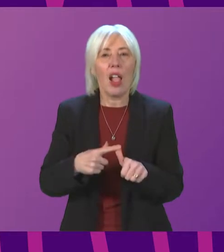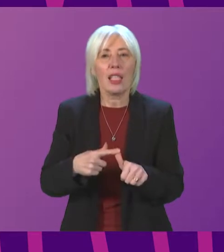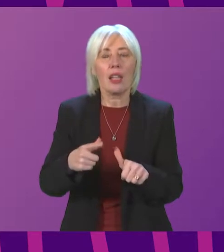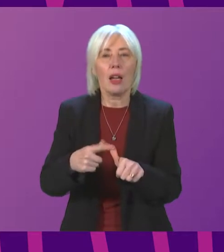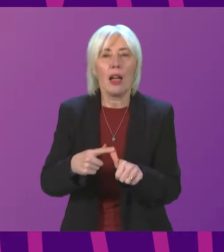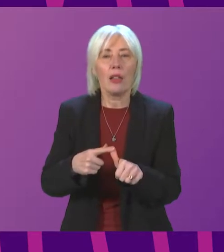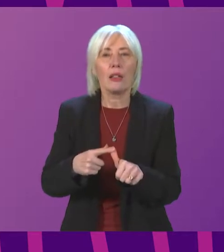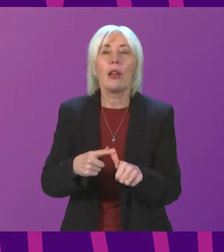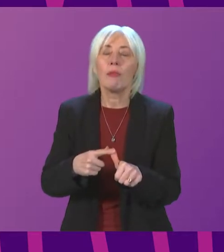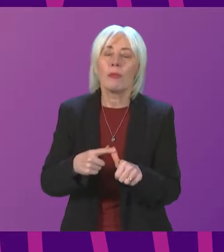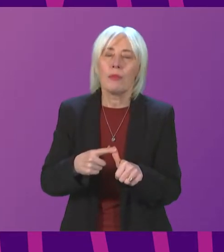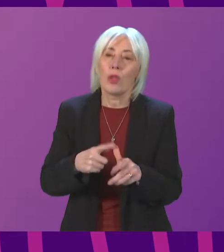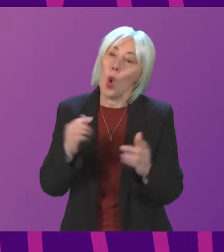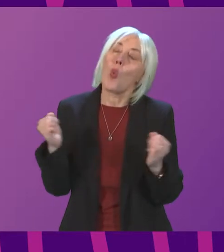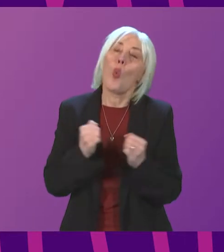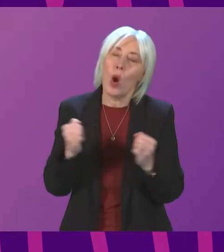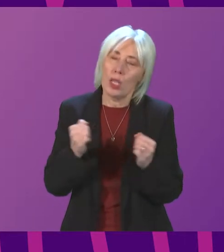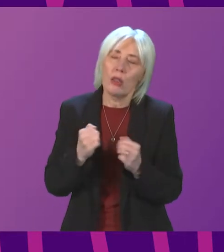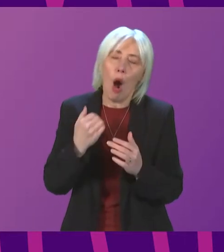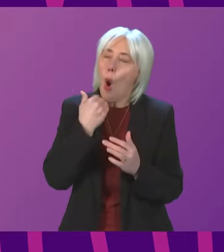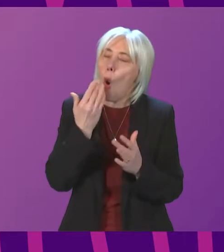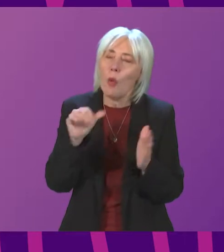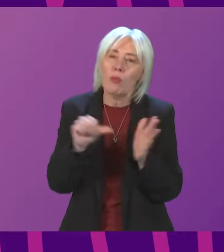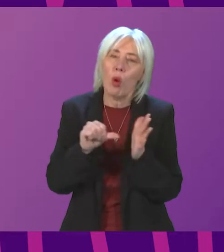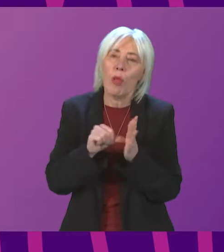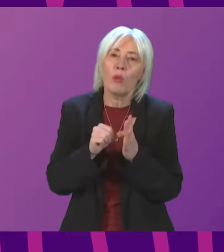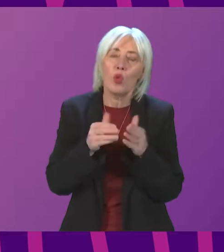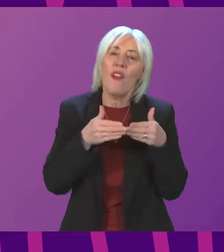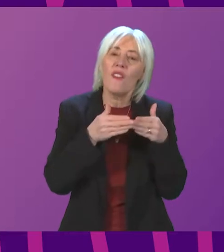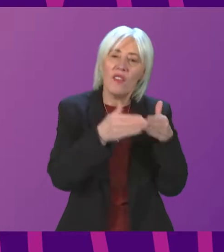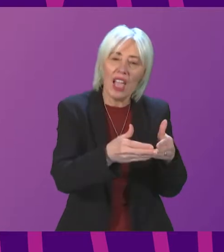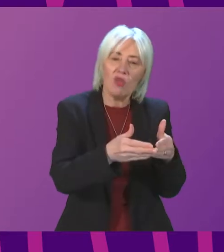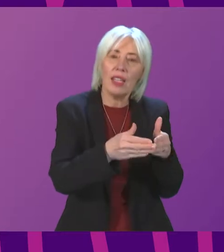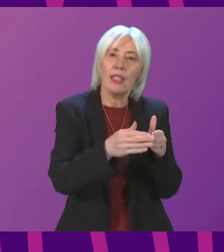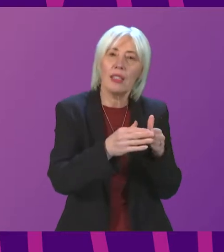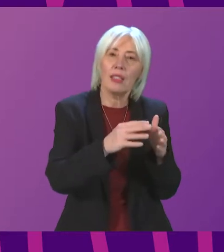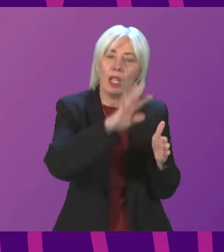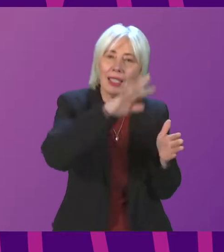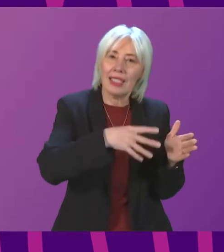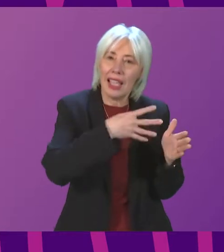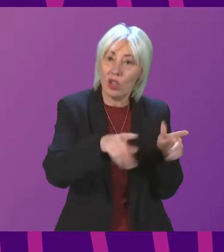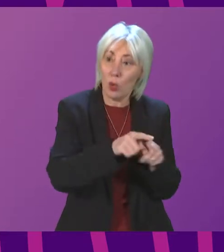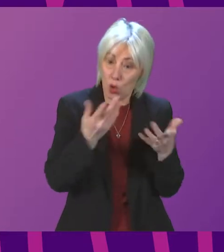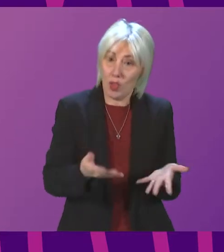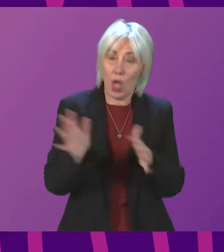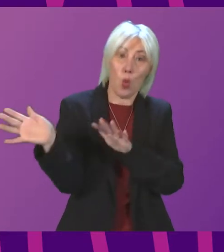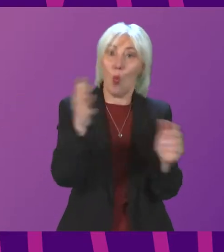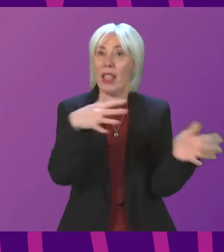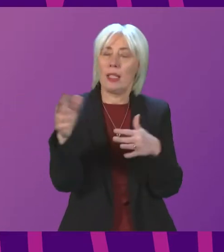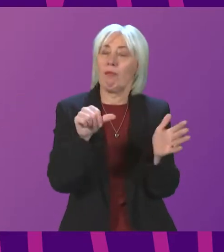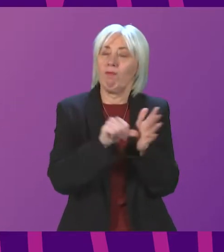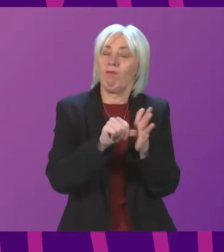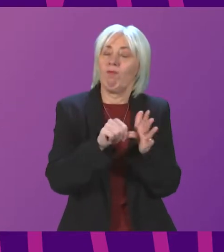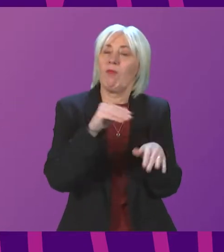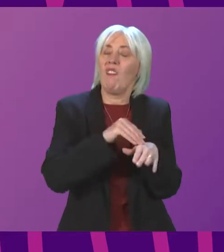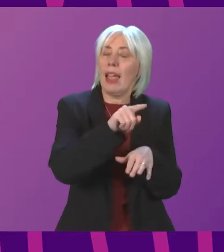Clearly winter always brings disruption to ferry schedules and the ongoing high winds today are also causing such issues. How is the